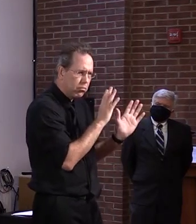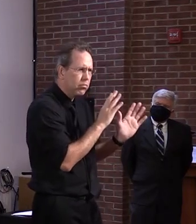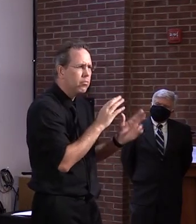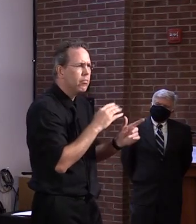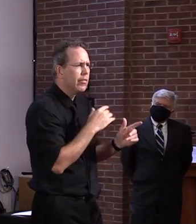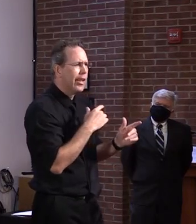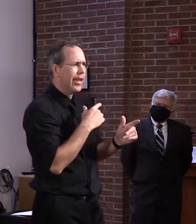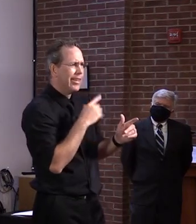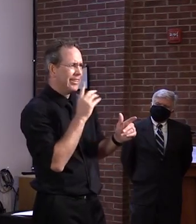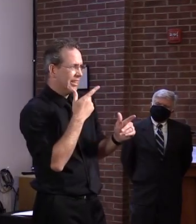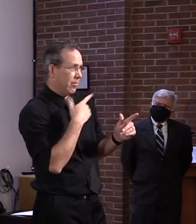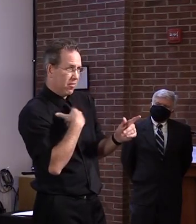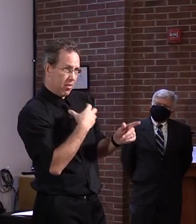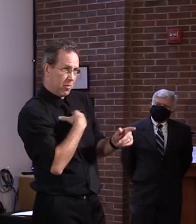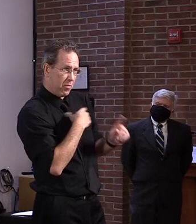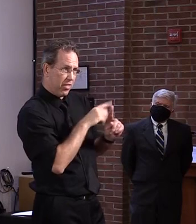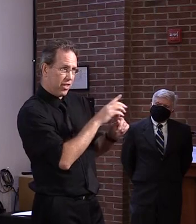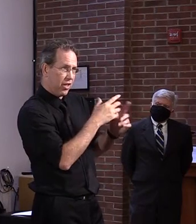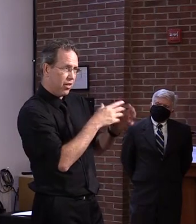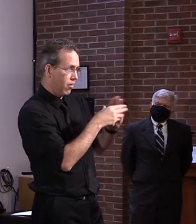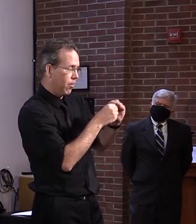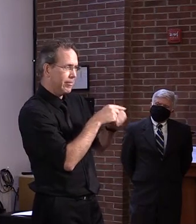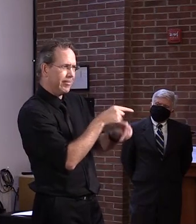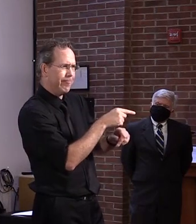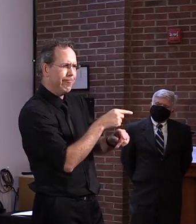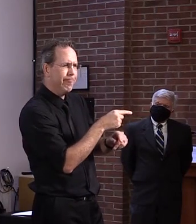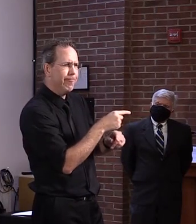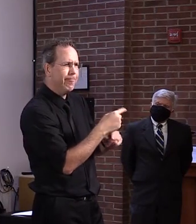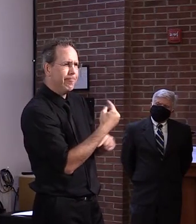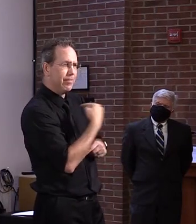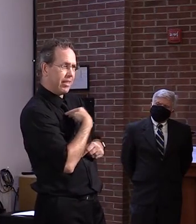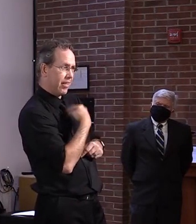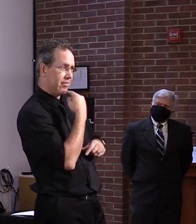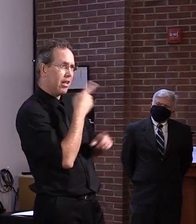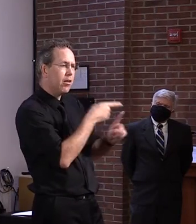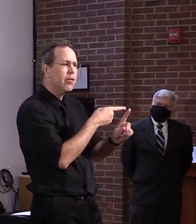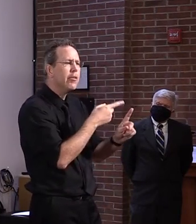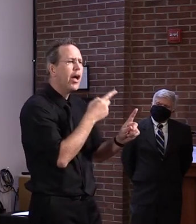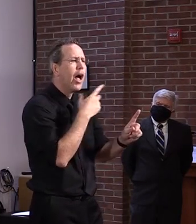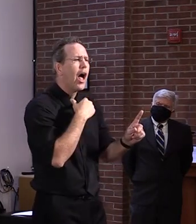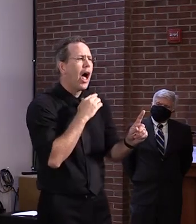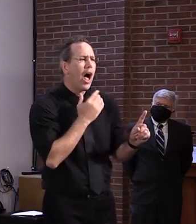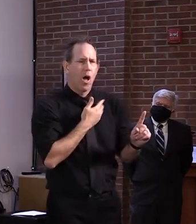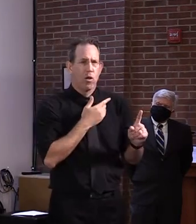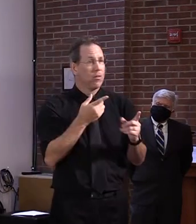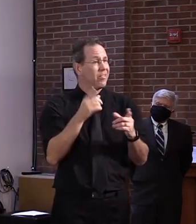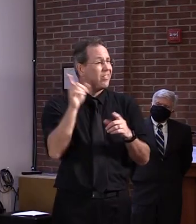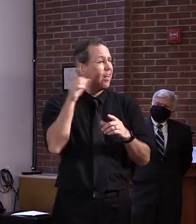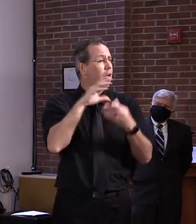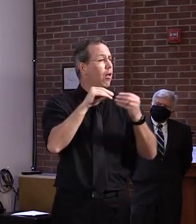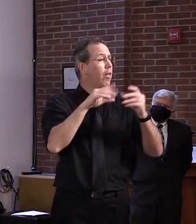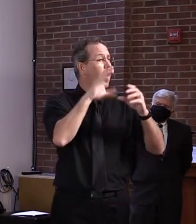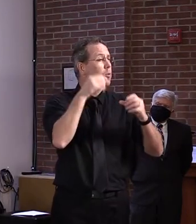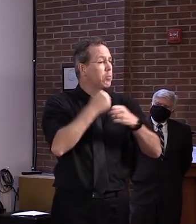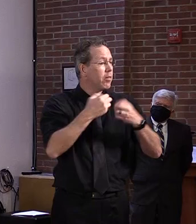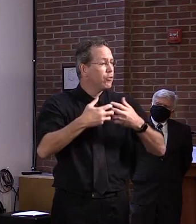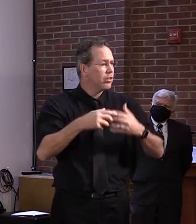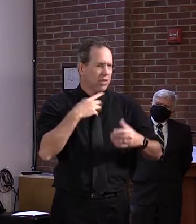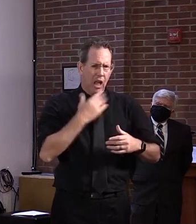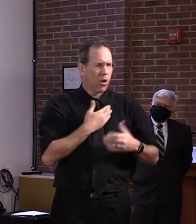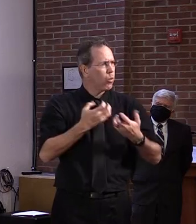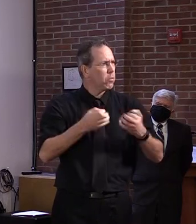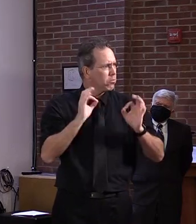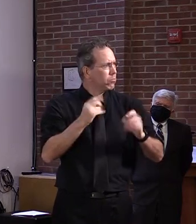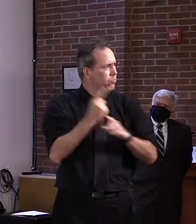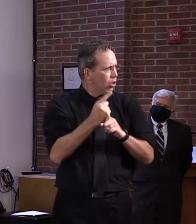that the results that came from that instrument, um, seemed to be what they were, um, they